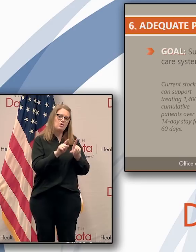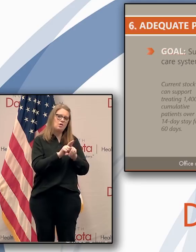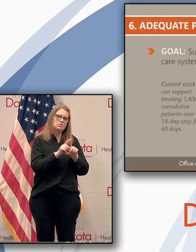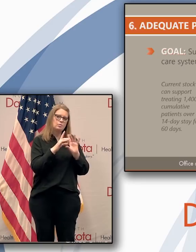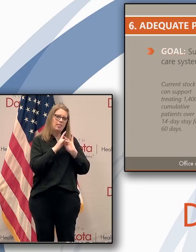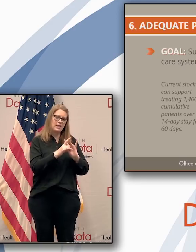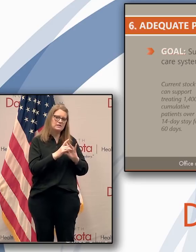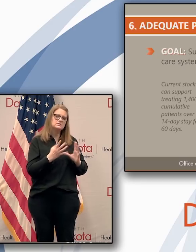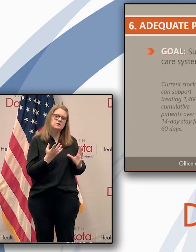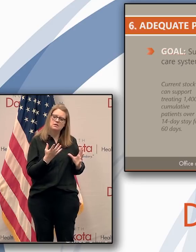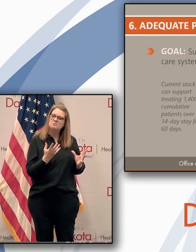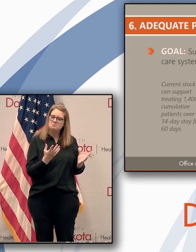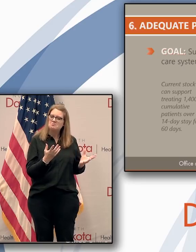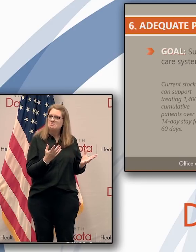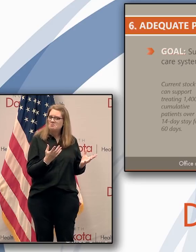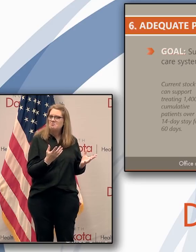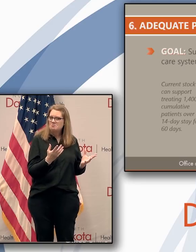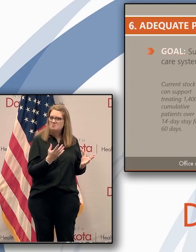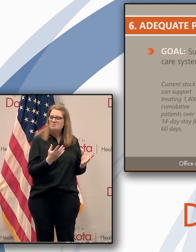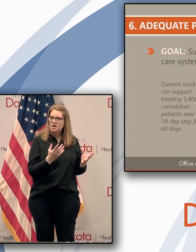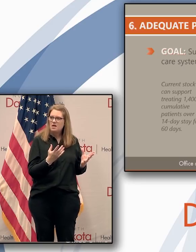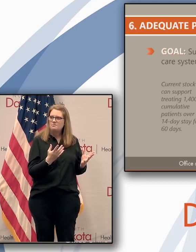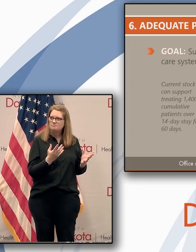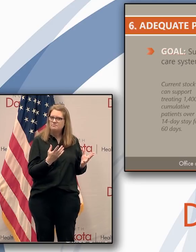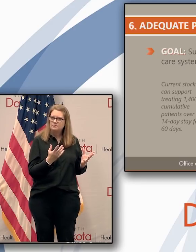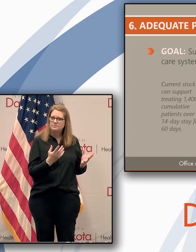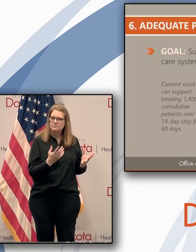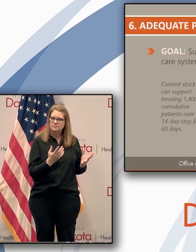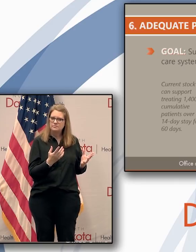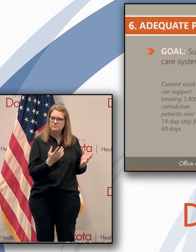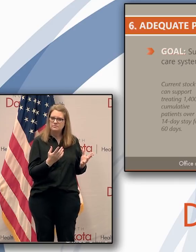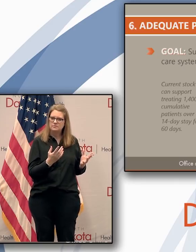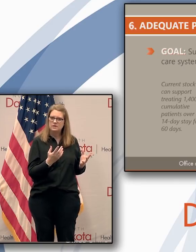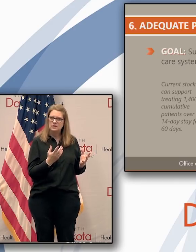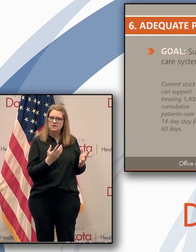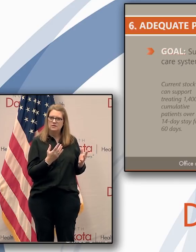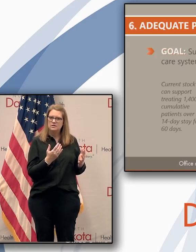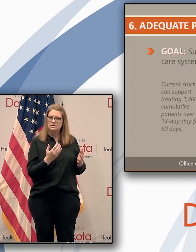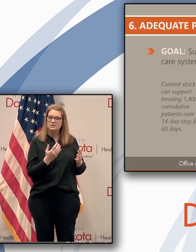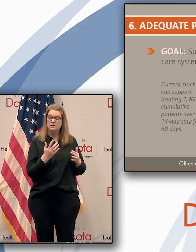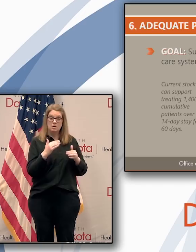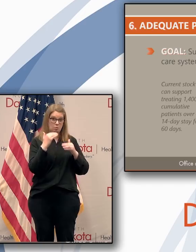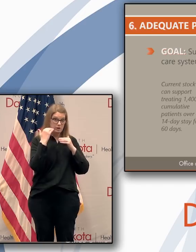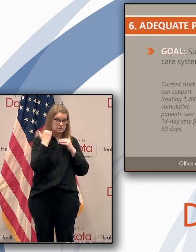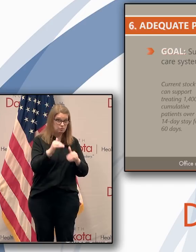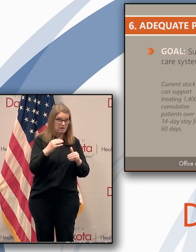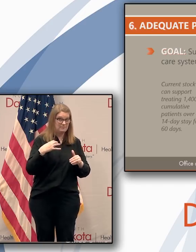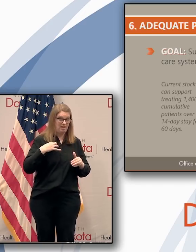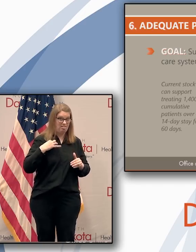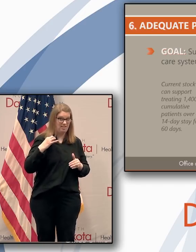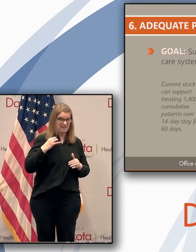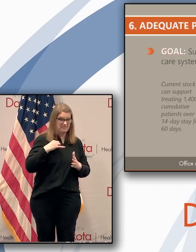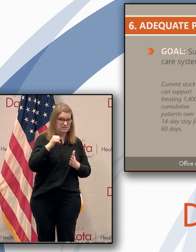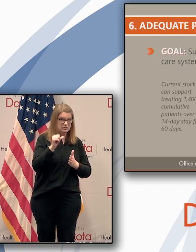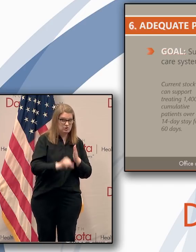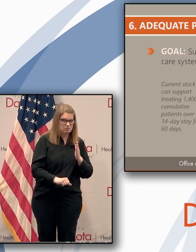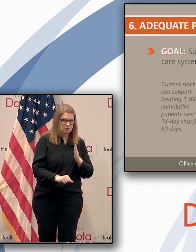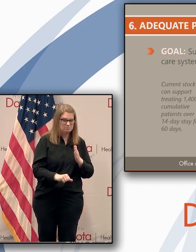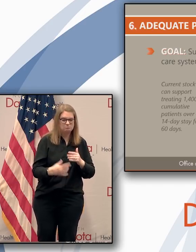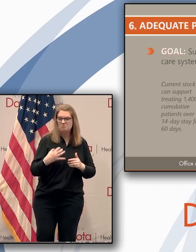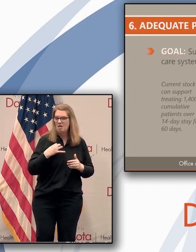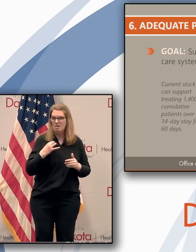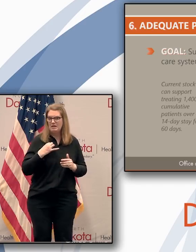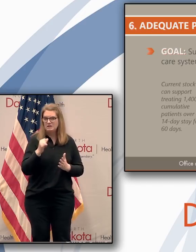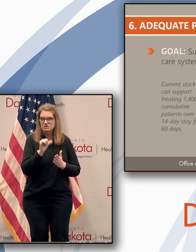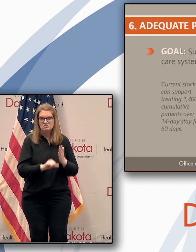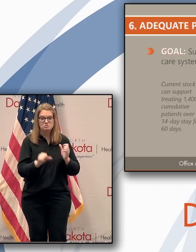fact that, well, we did not at all restrict elective surgeries. Elective surgeries were always available to be